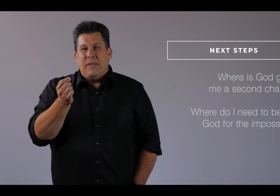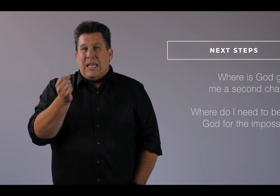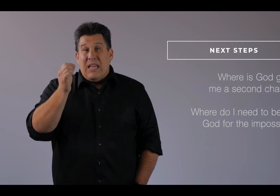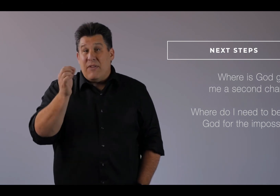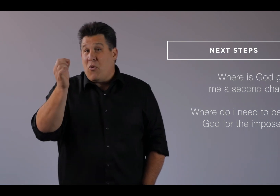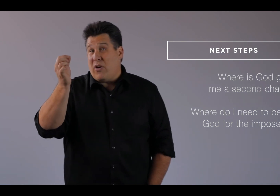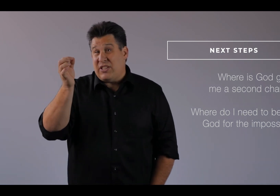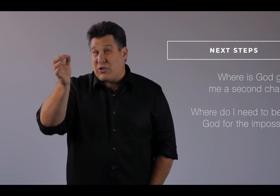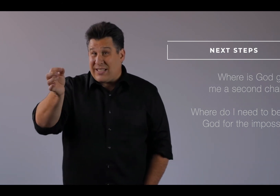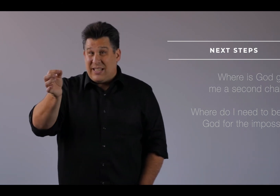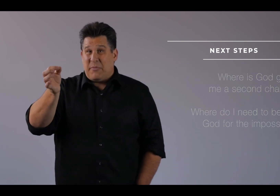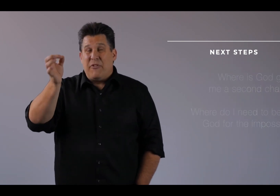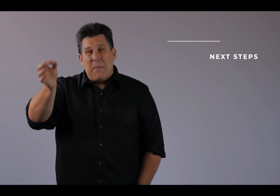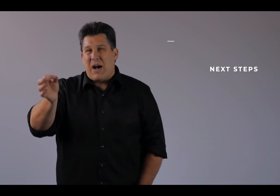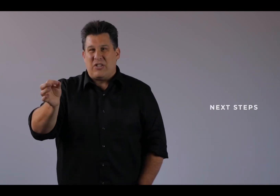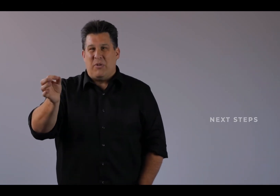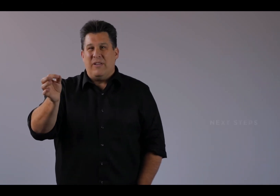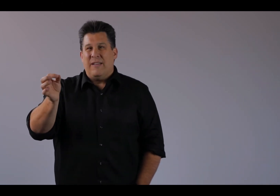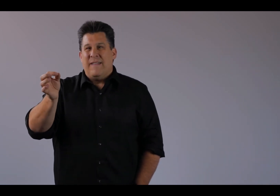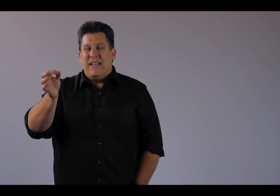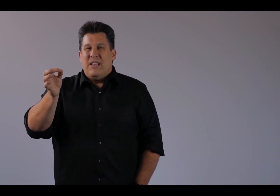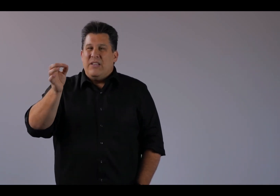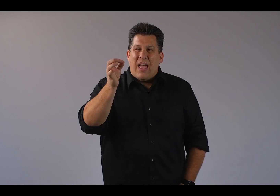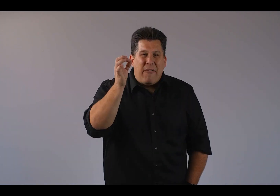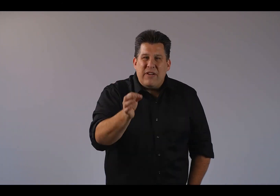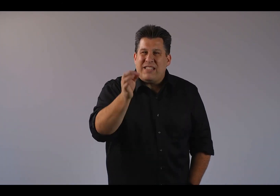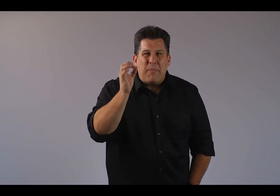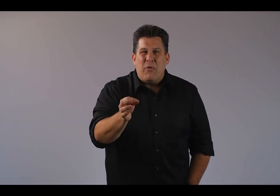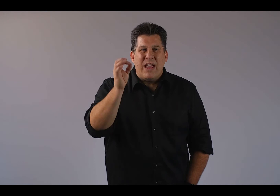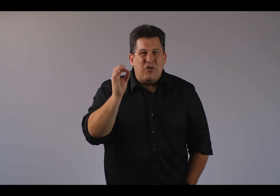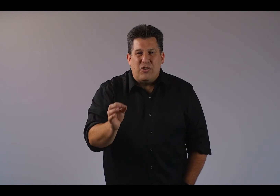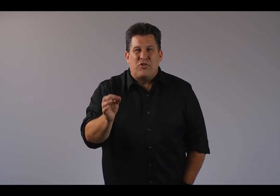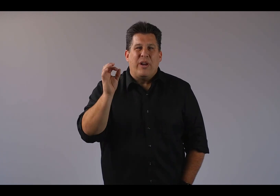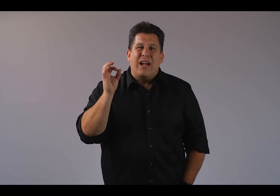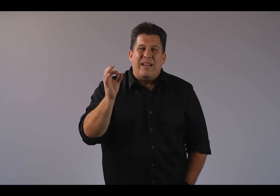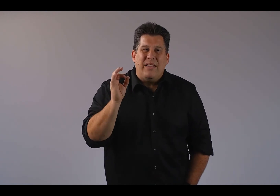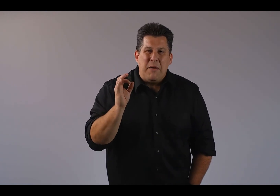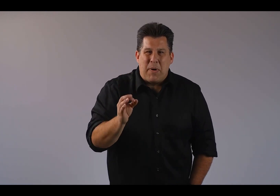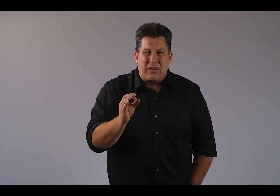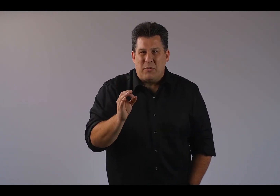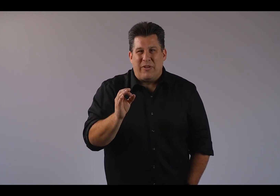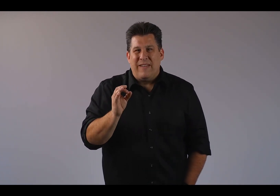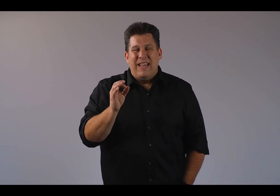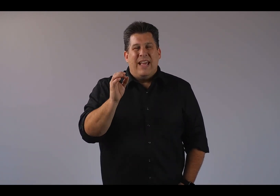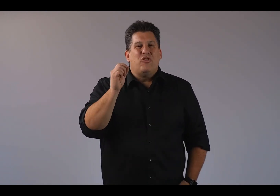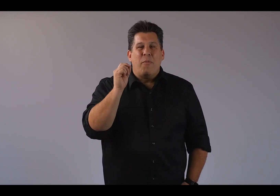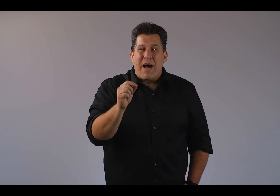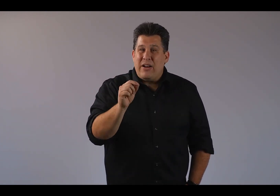Even more, to trust him for the impossible. Every step of the way in Jonah's story, God did the impossible. And it's a reminder